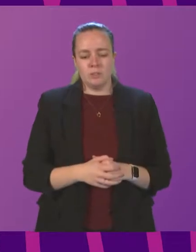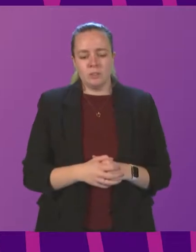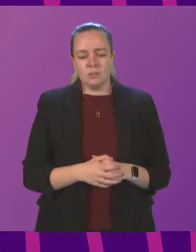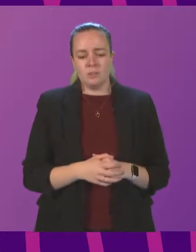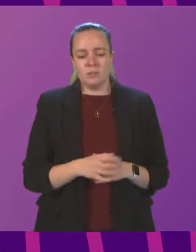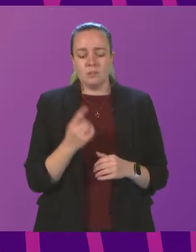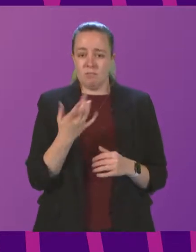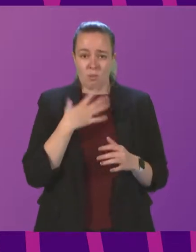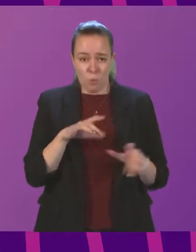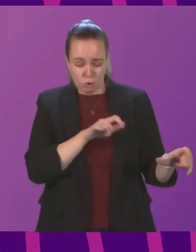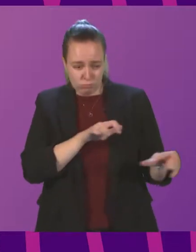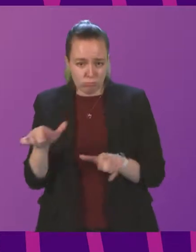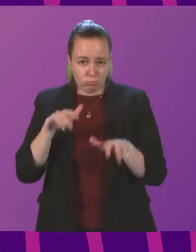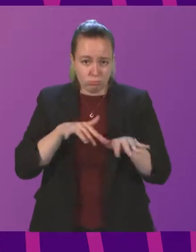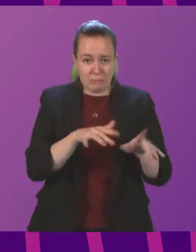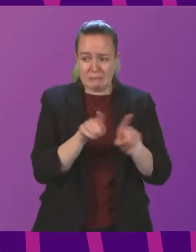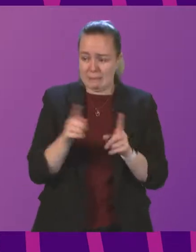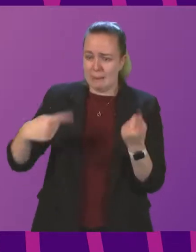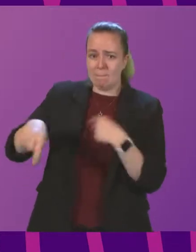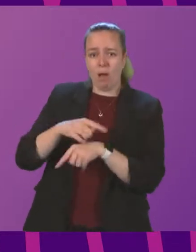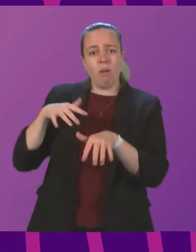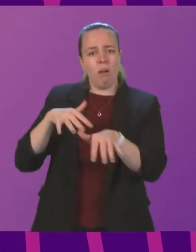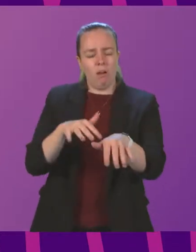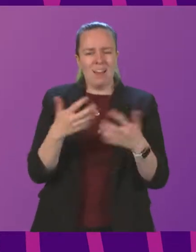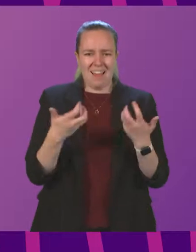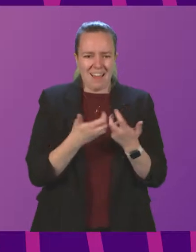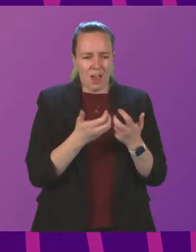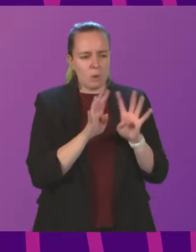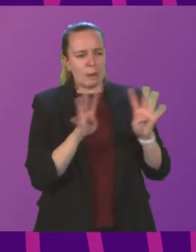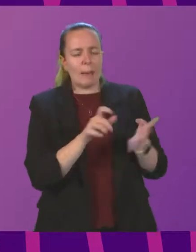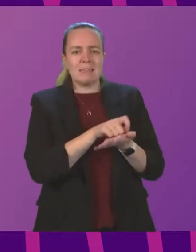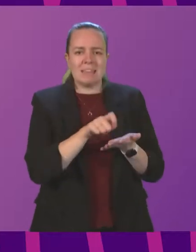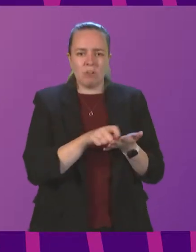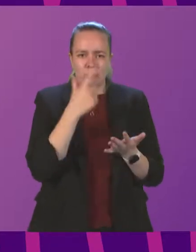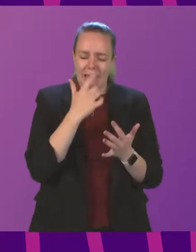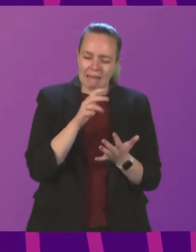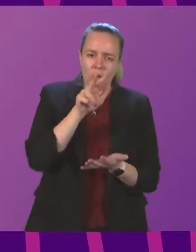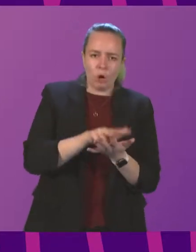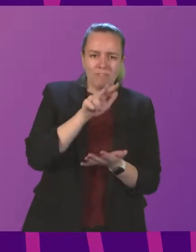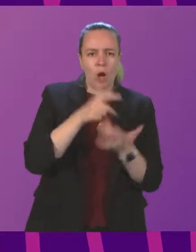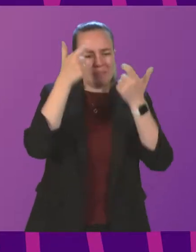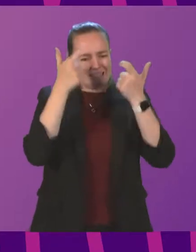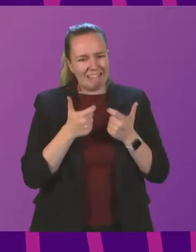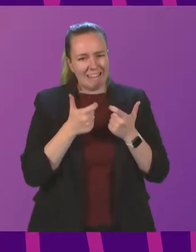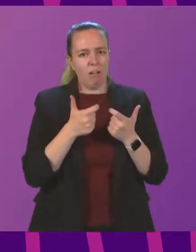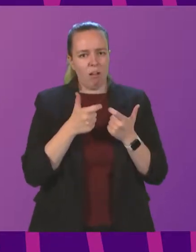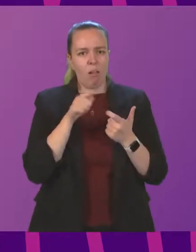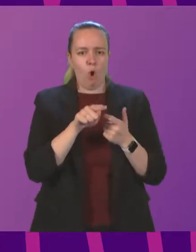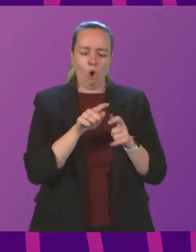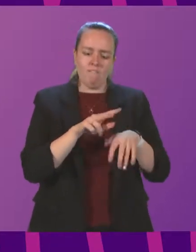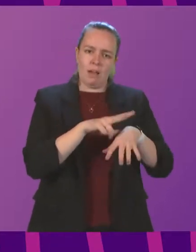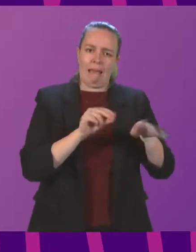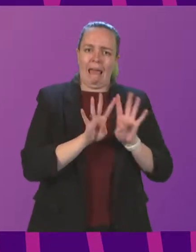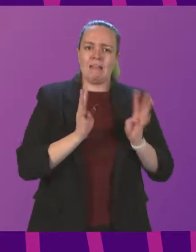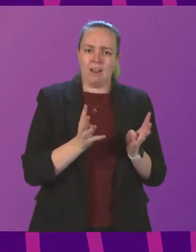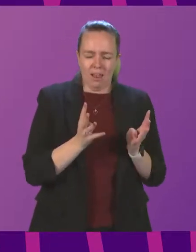just wanted to continue marching along with everyone else. Can the Cabinet Secretary confirm the legal status of Kettling in such a situation, and whether